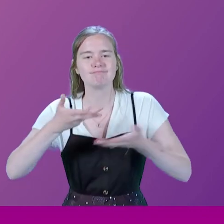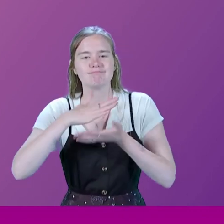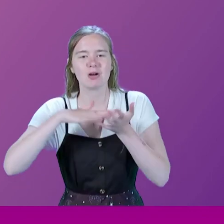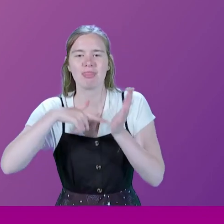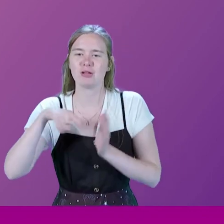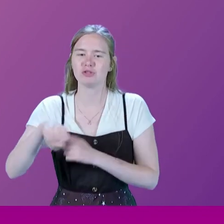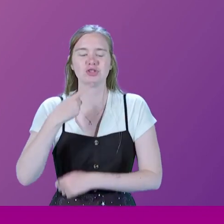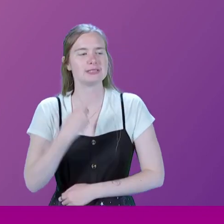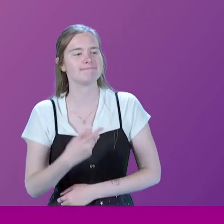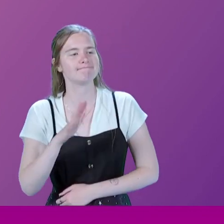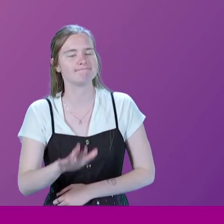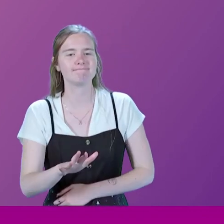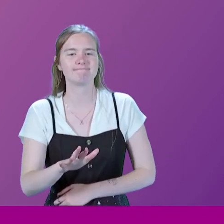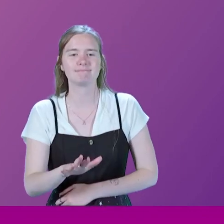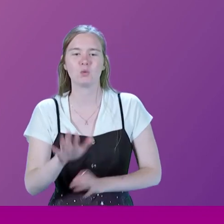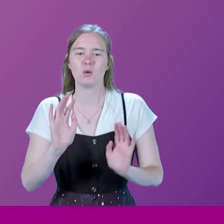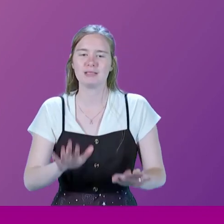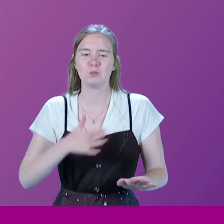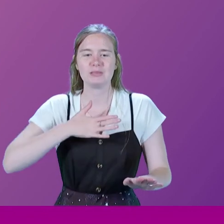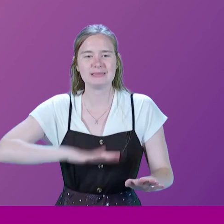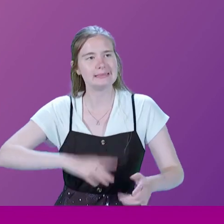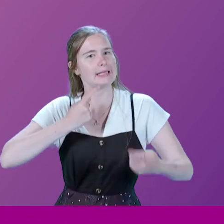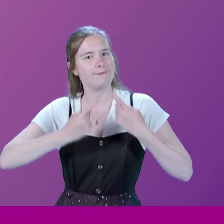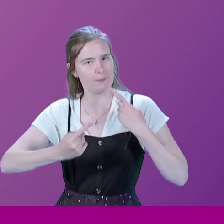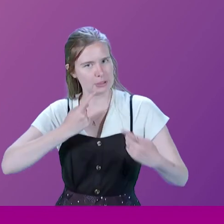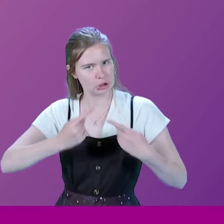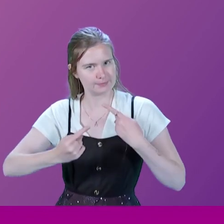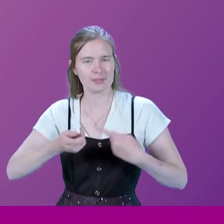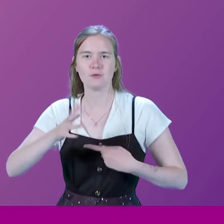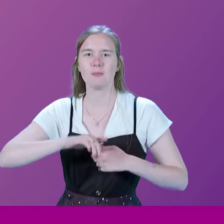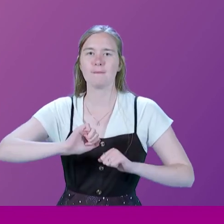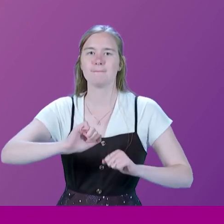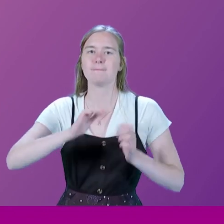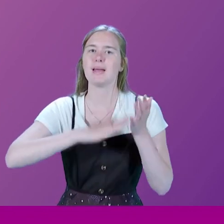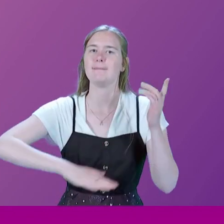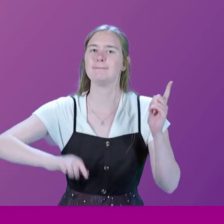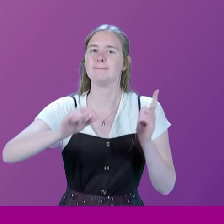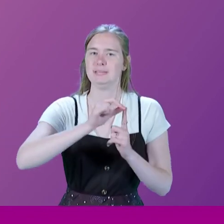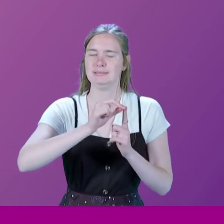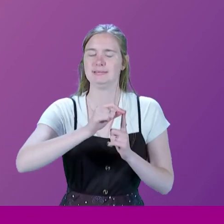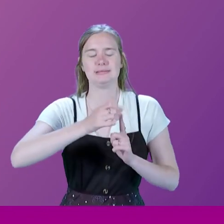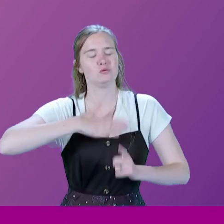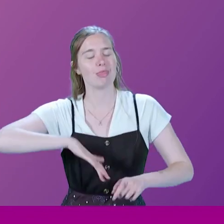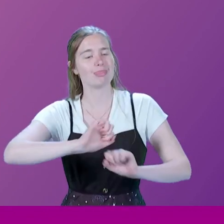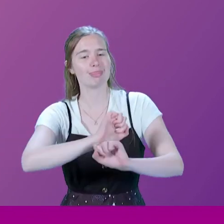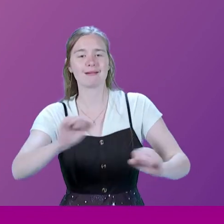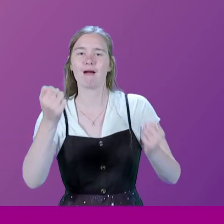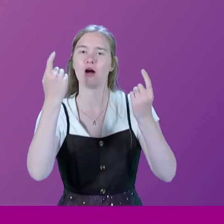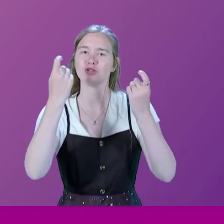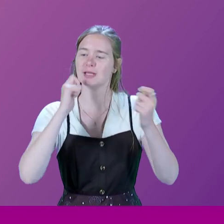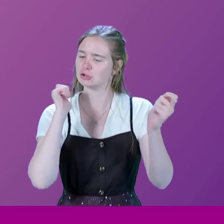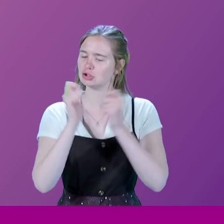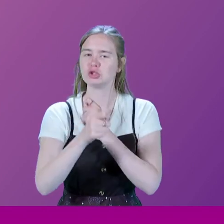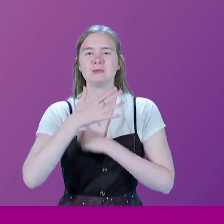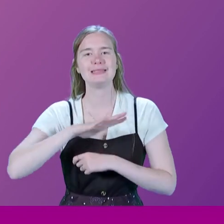She said, Now, we must have some information for members of parliament so that they understand our changes.